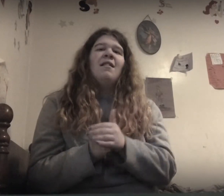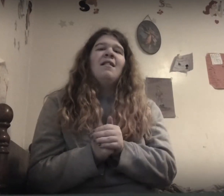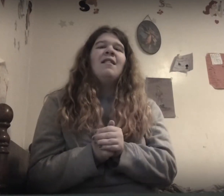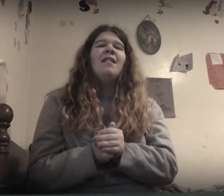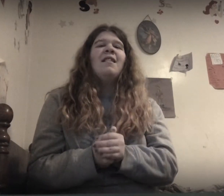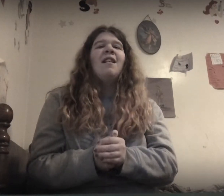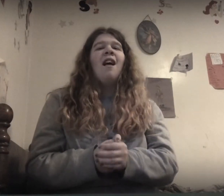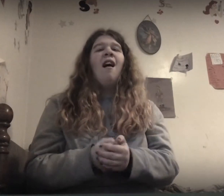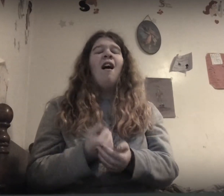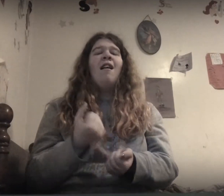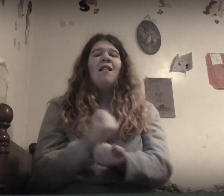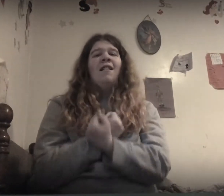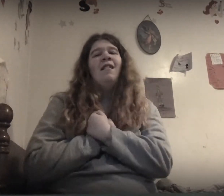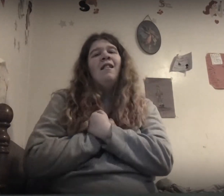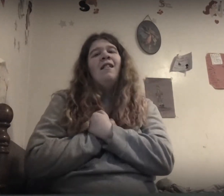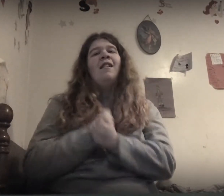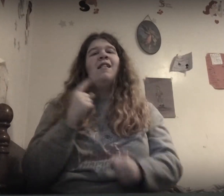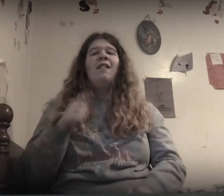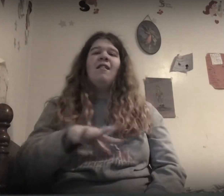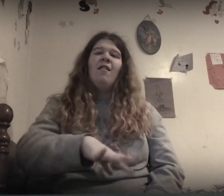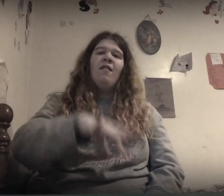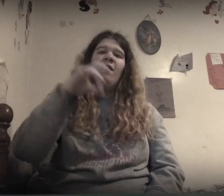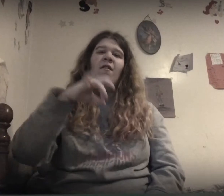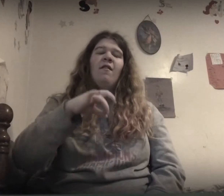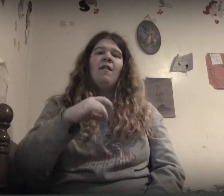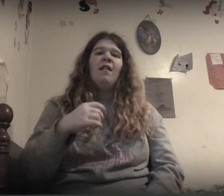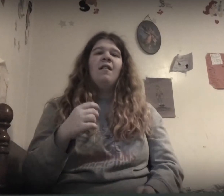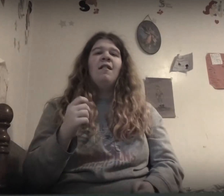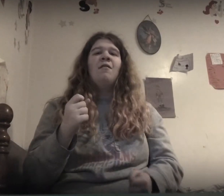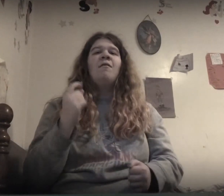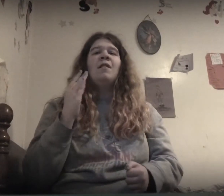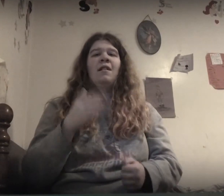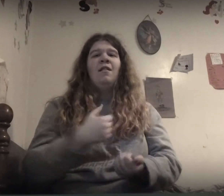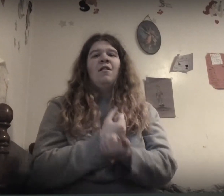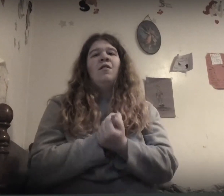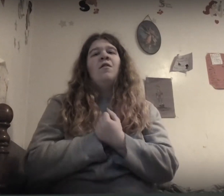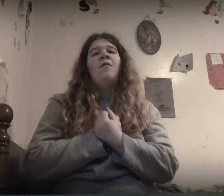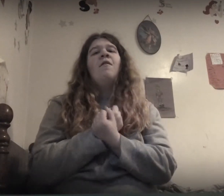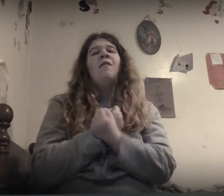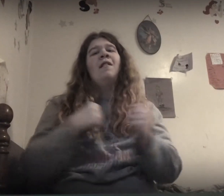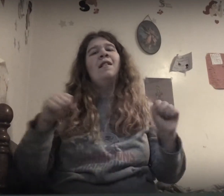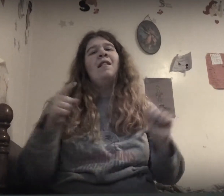The love you found will set you free